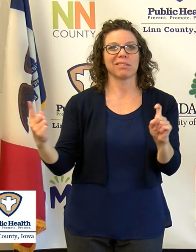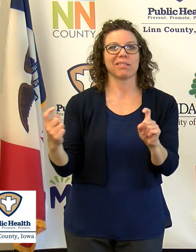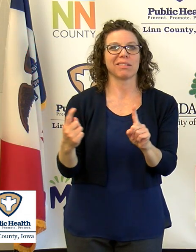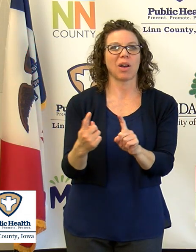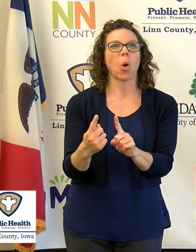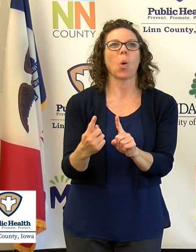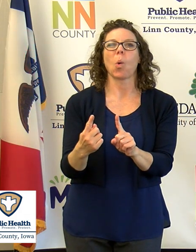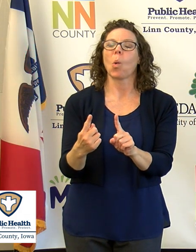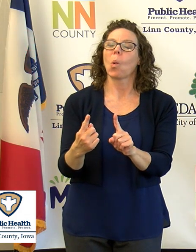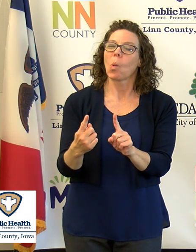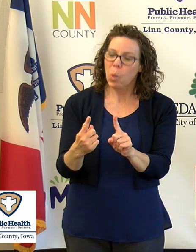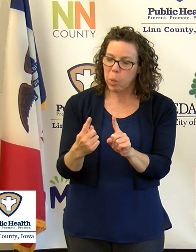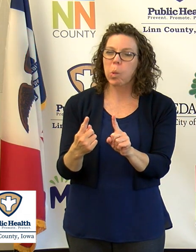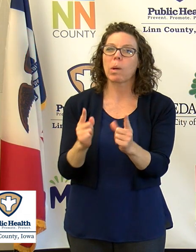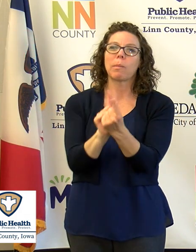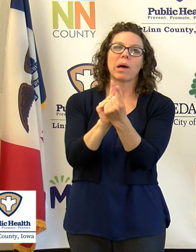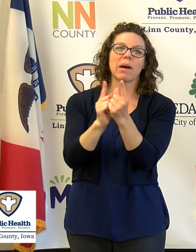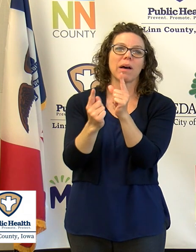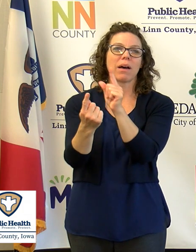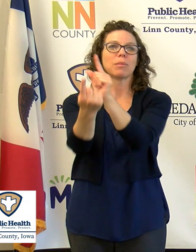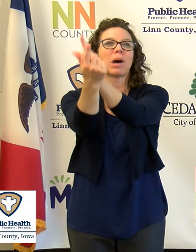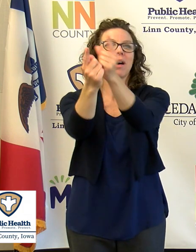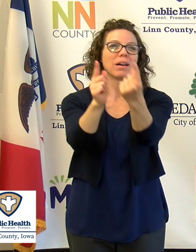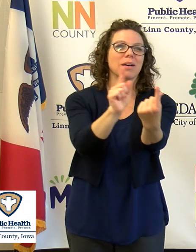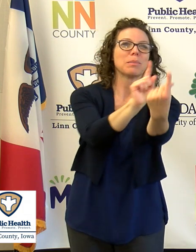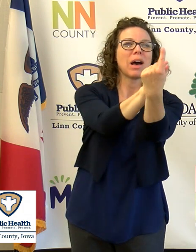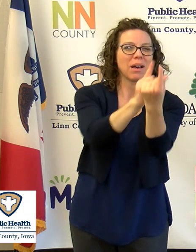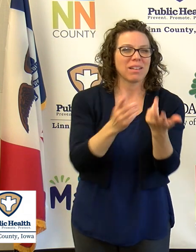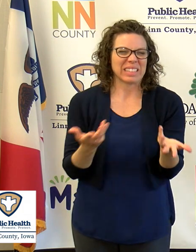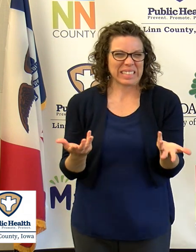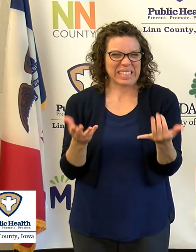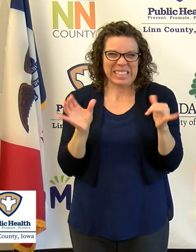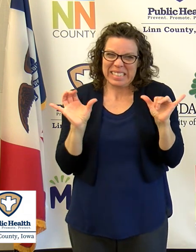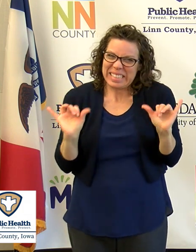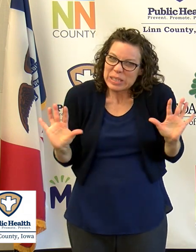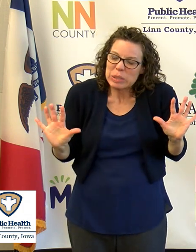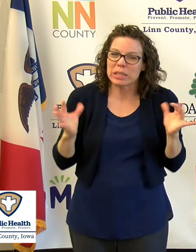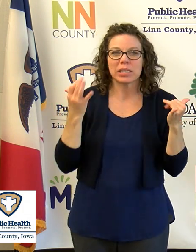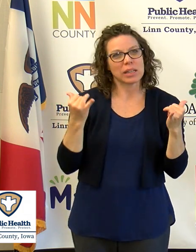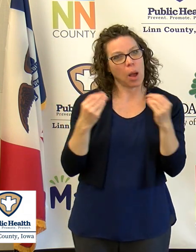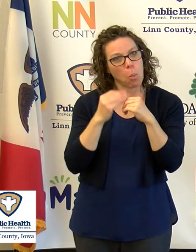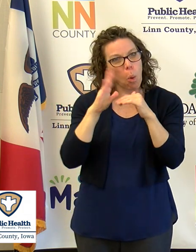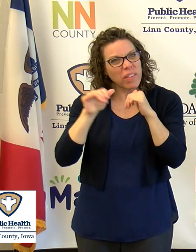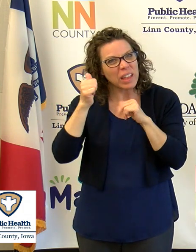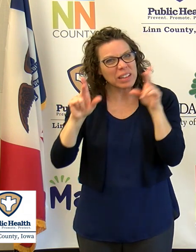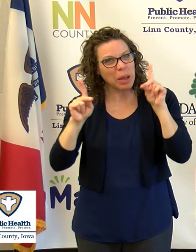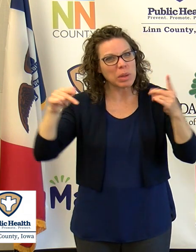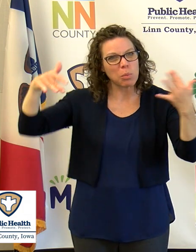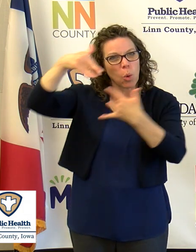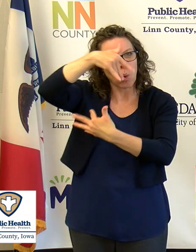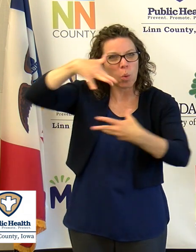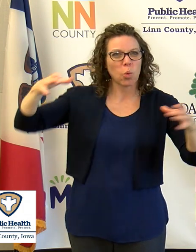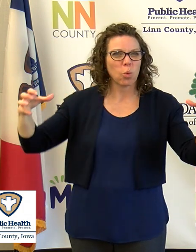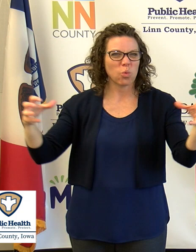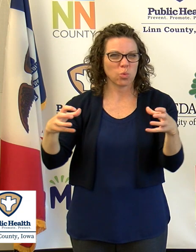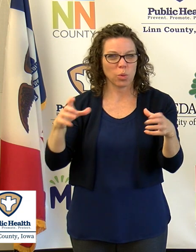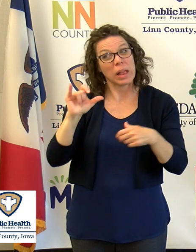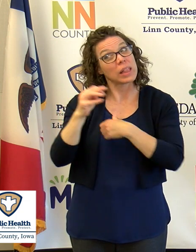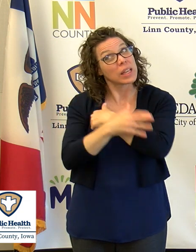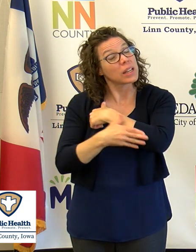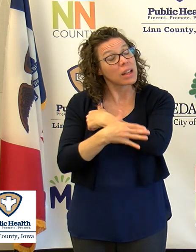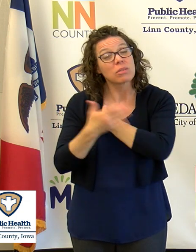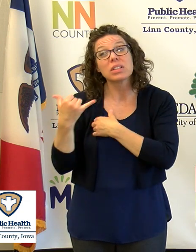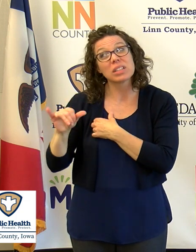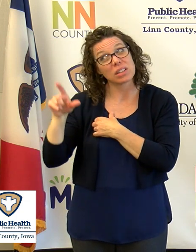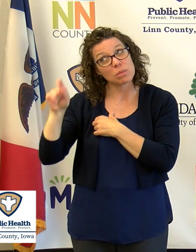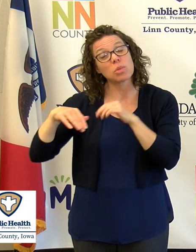that are communing together and we are now having more than 10 people in a group which in Linn County we